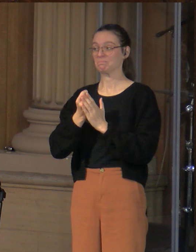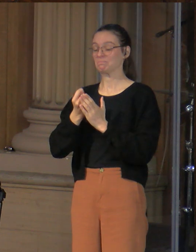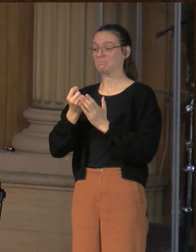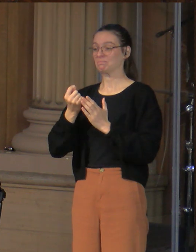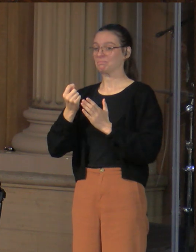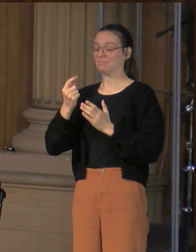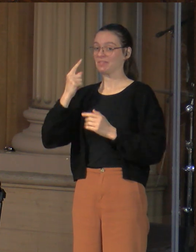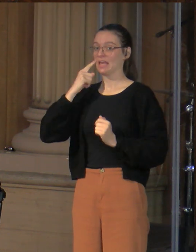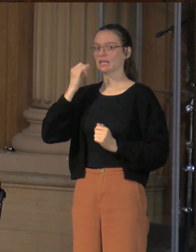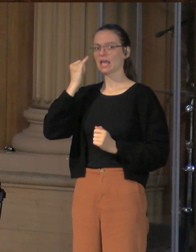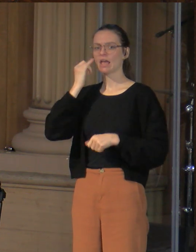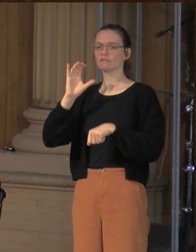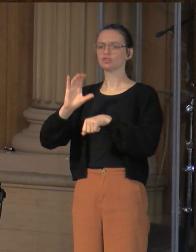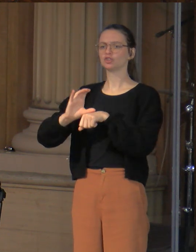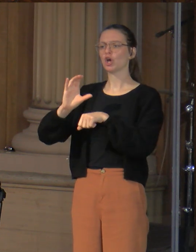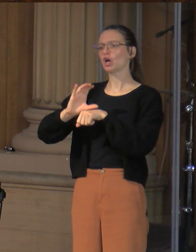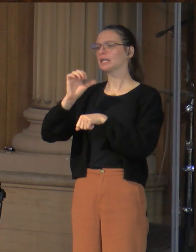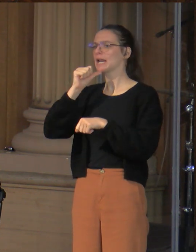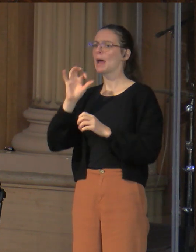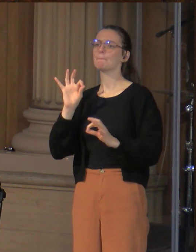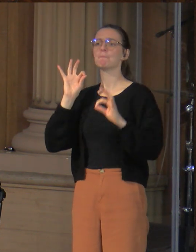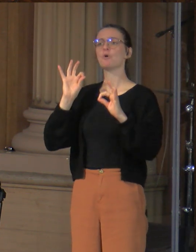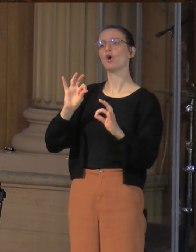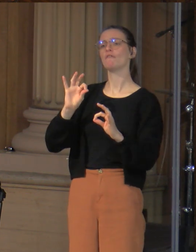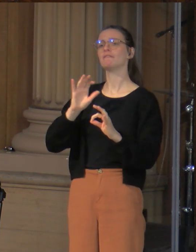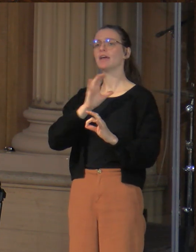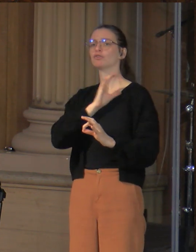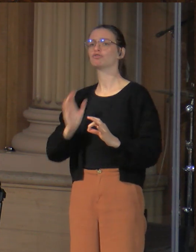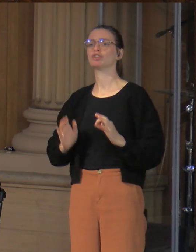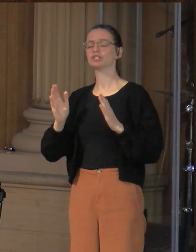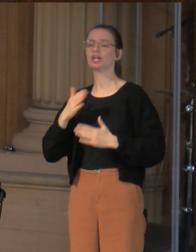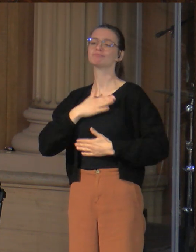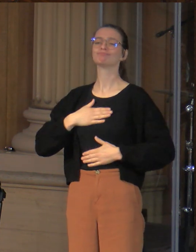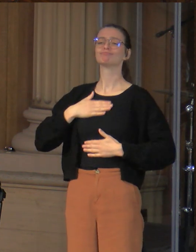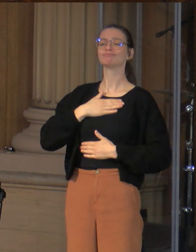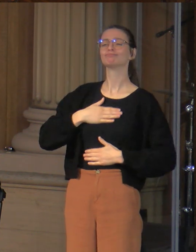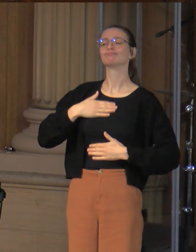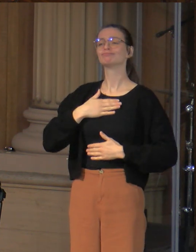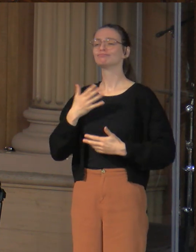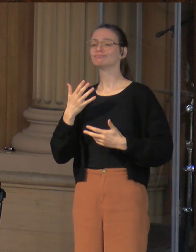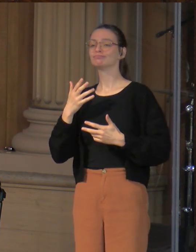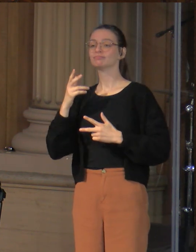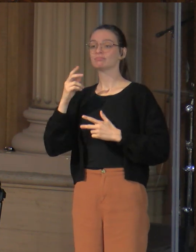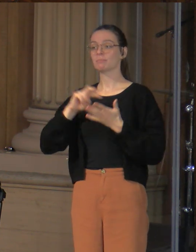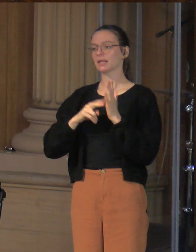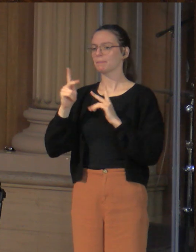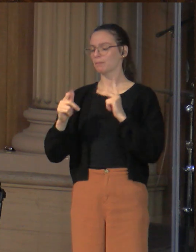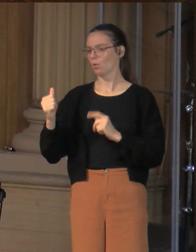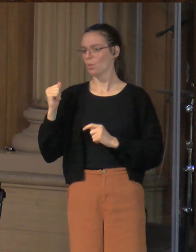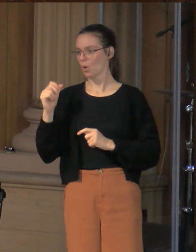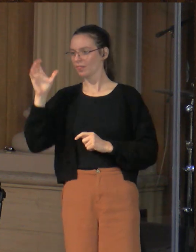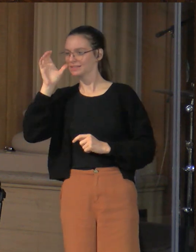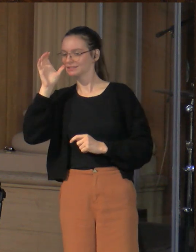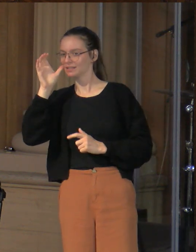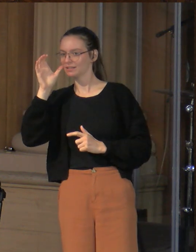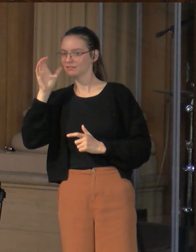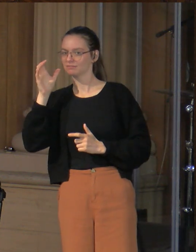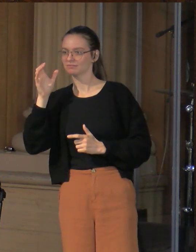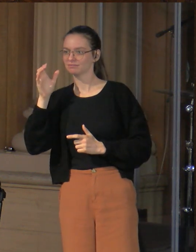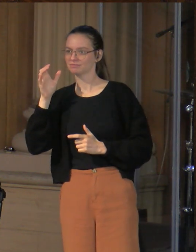produced pieces of Christian entertainment, then the people will not listen when we talk about Jesus or they won't stick around when we talk about